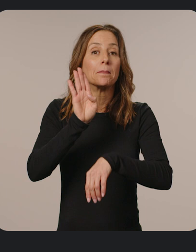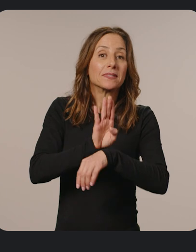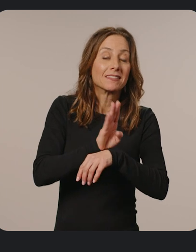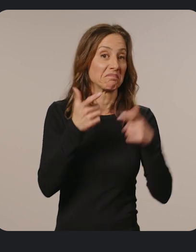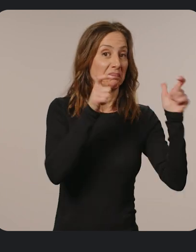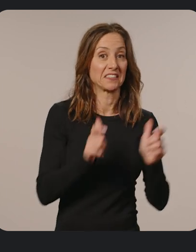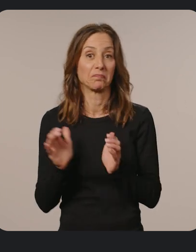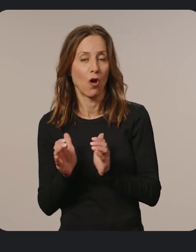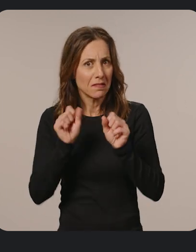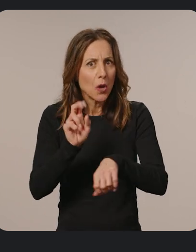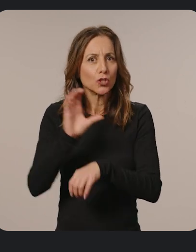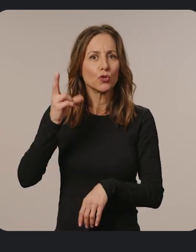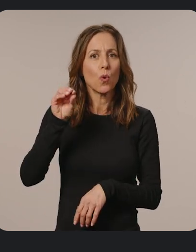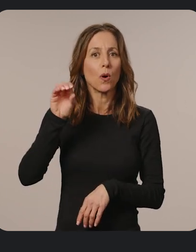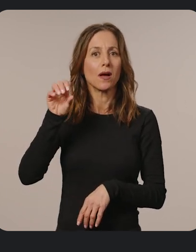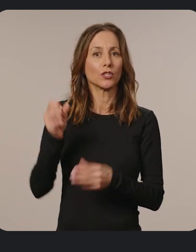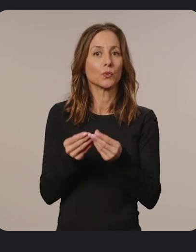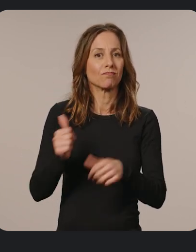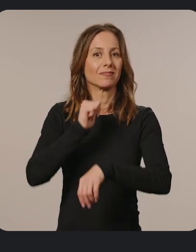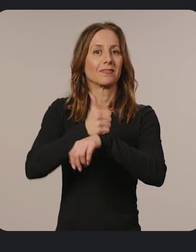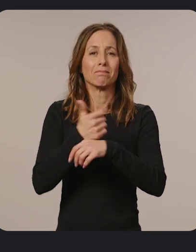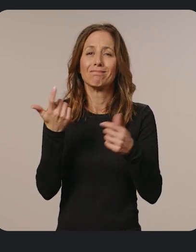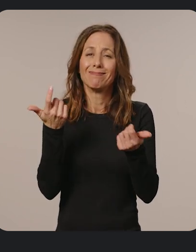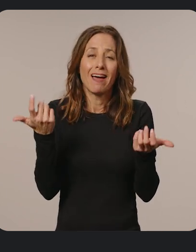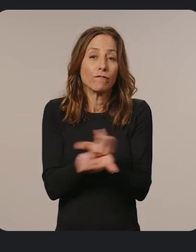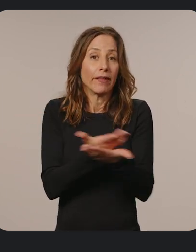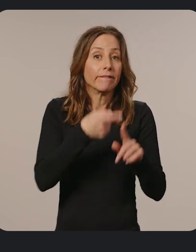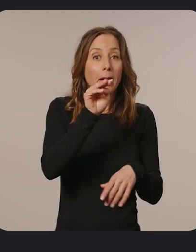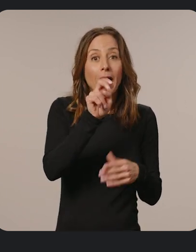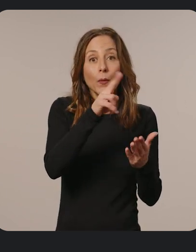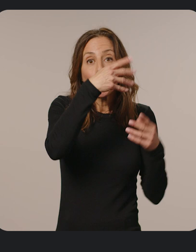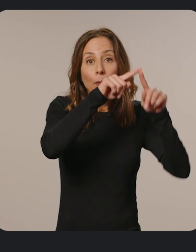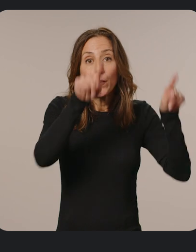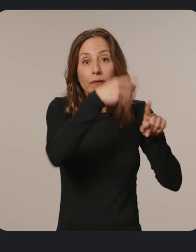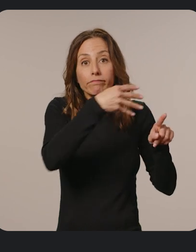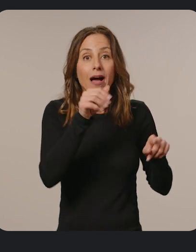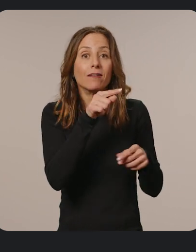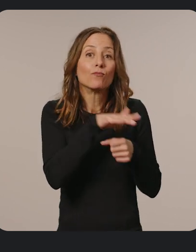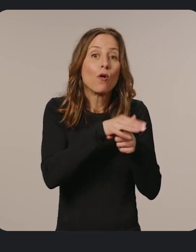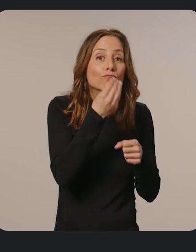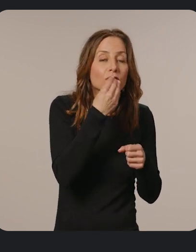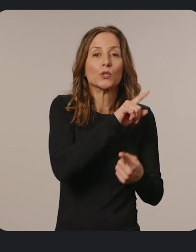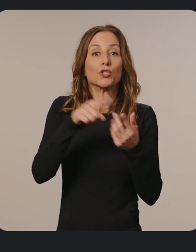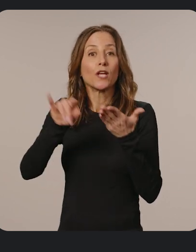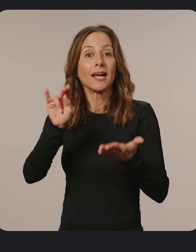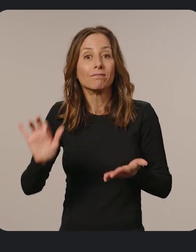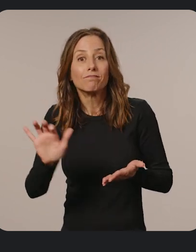Businesses big and small can use a Chrome OS solution to set up everything from menu boards at local eateries, to